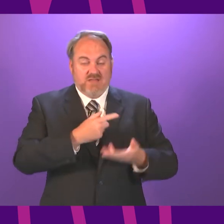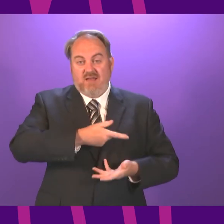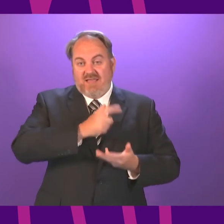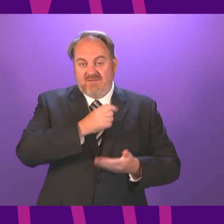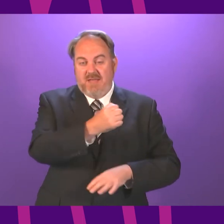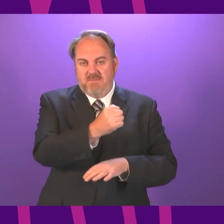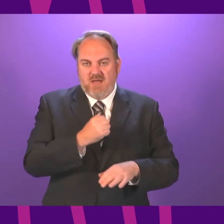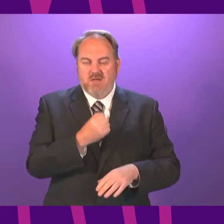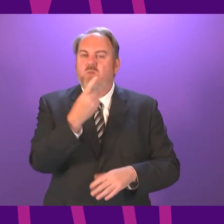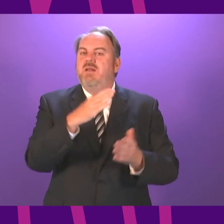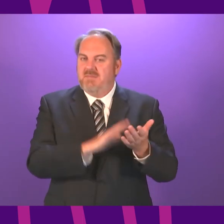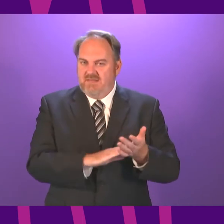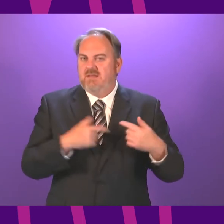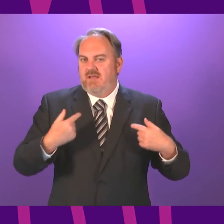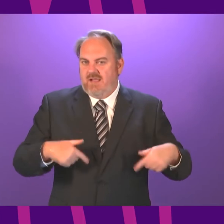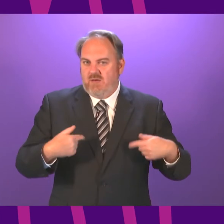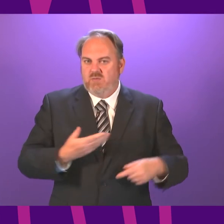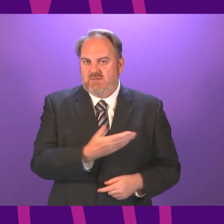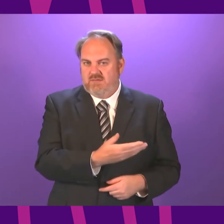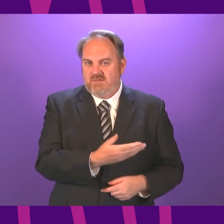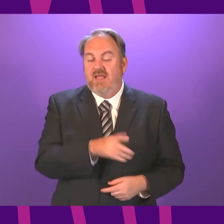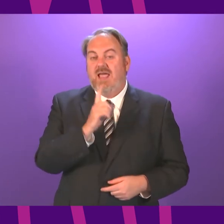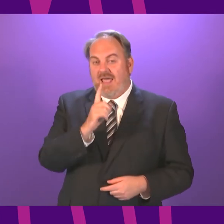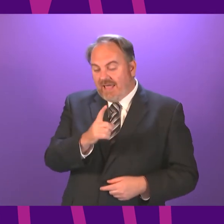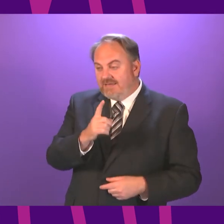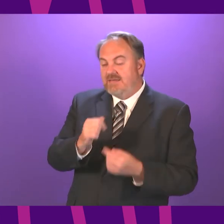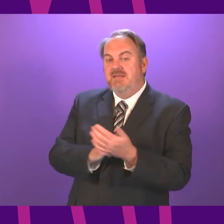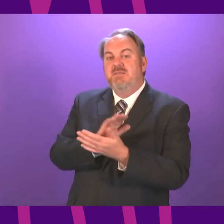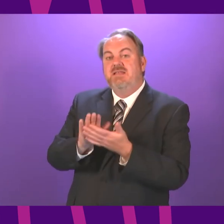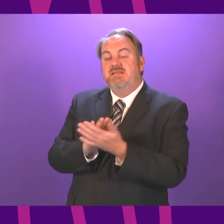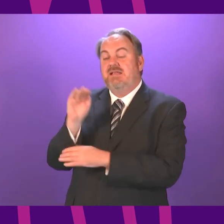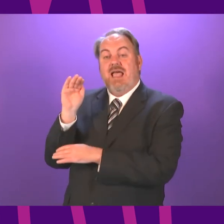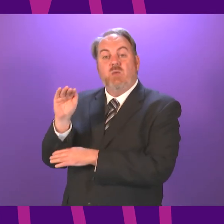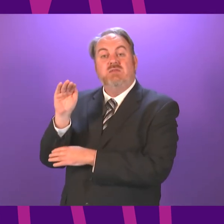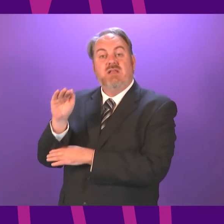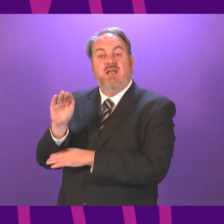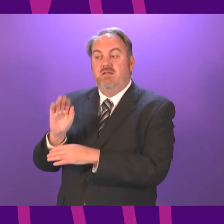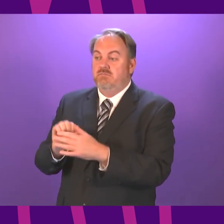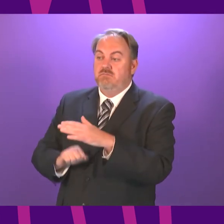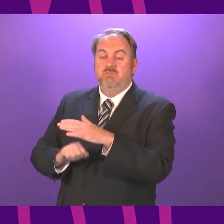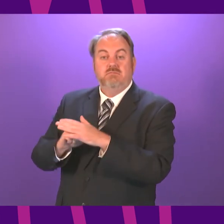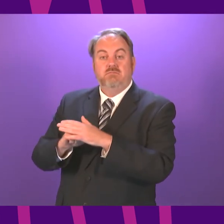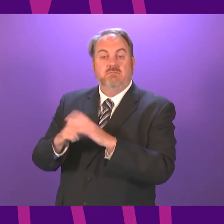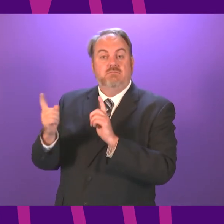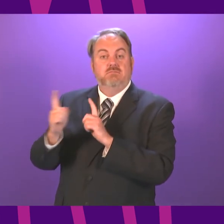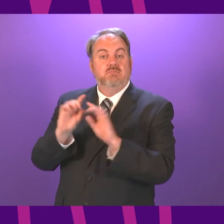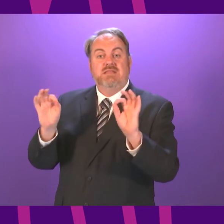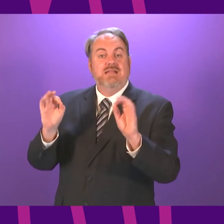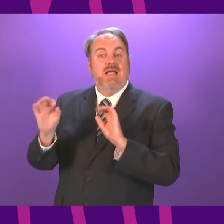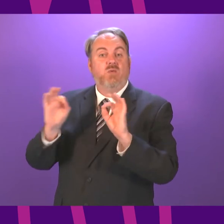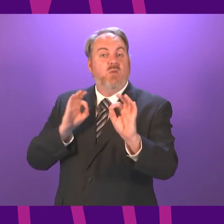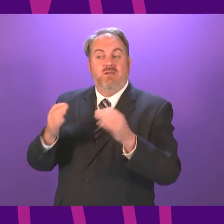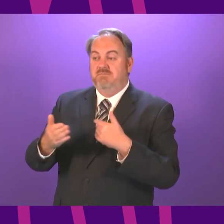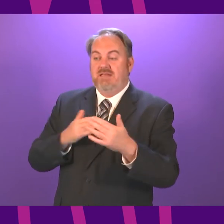one. And we hope to remove the legal physical distancing required outdoors at that point completely. And then